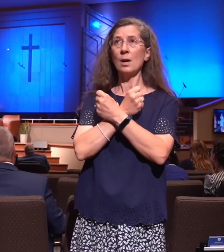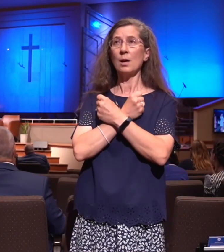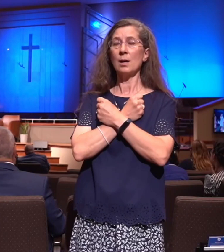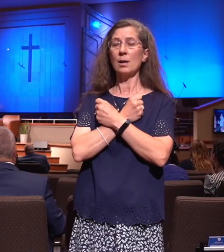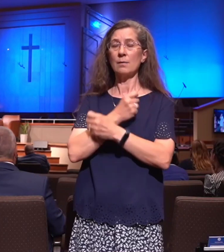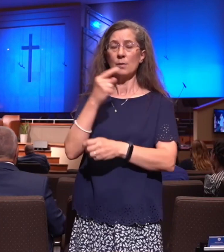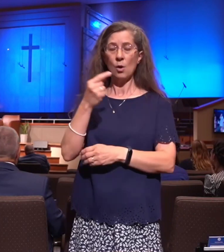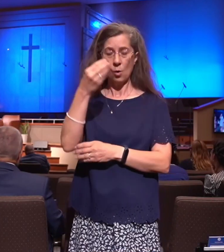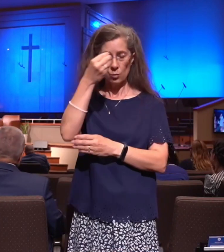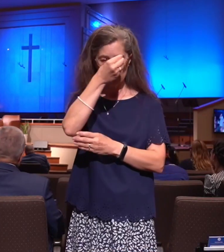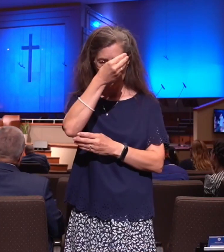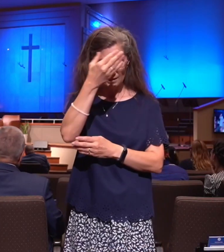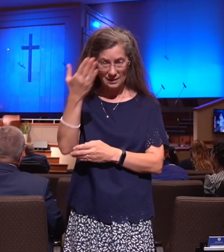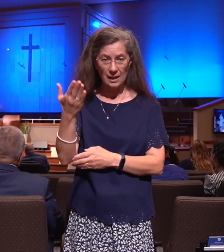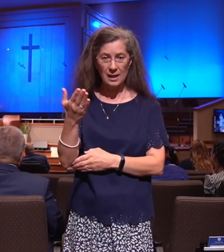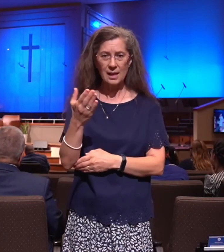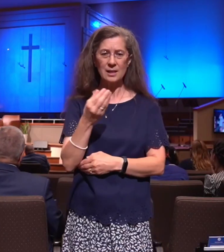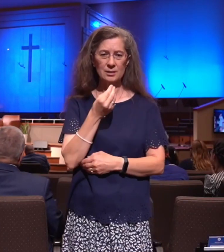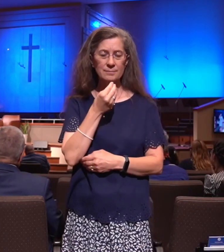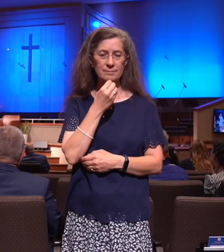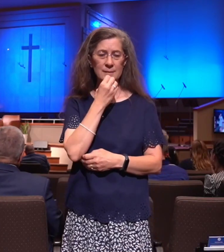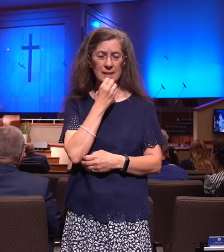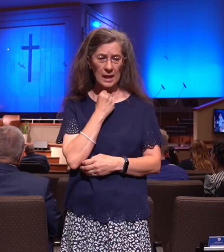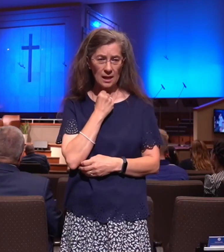care will never be enough?